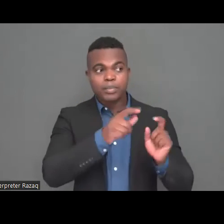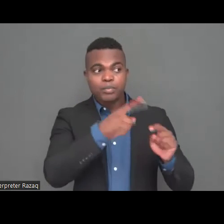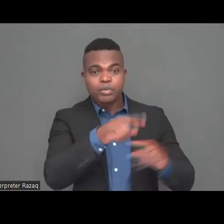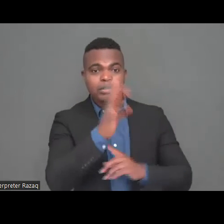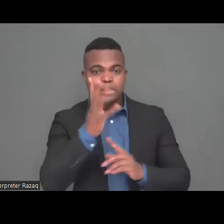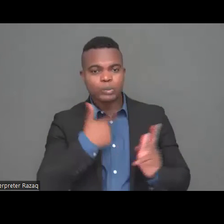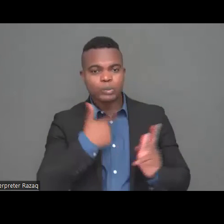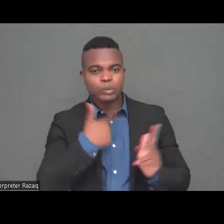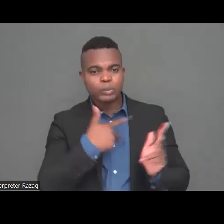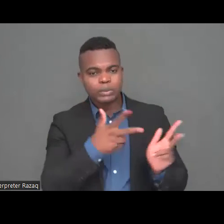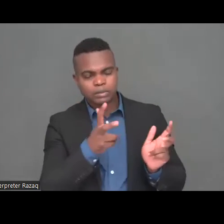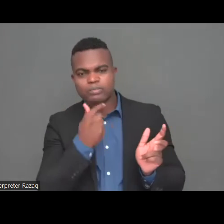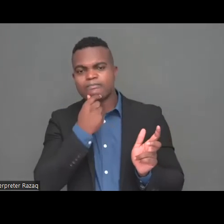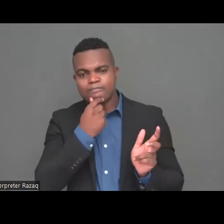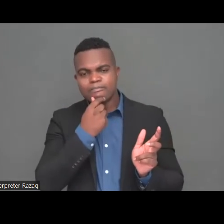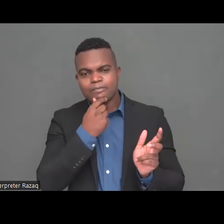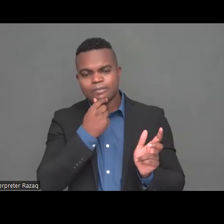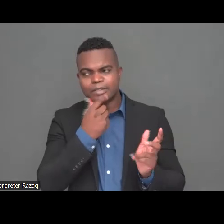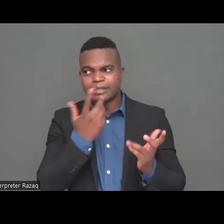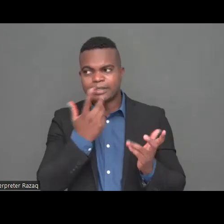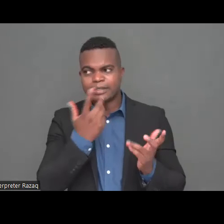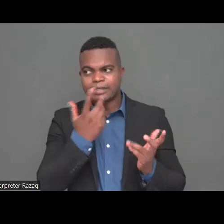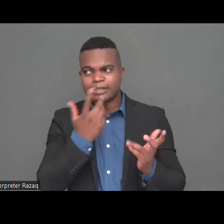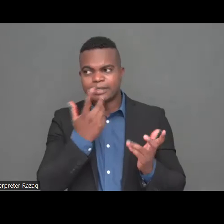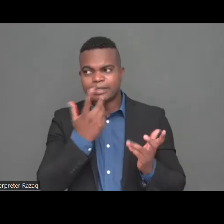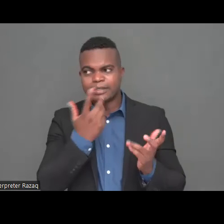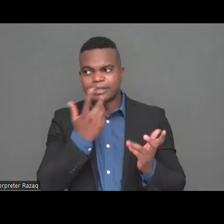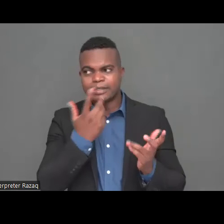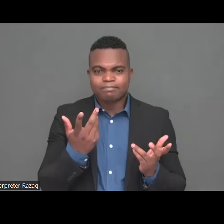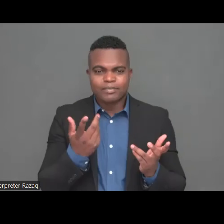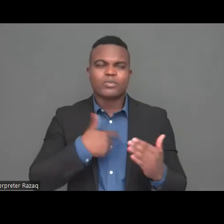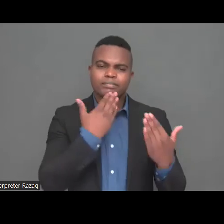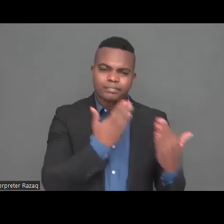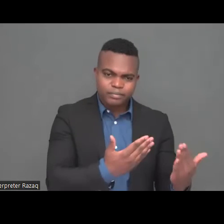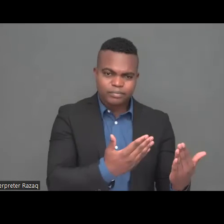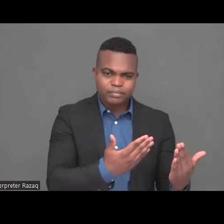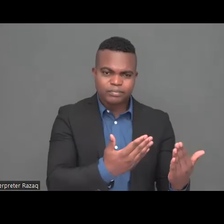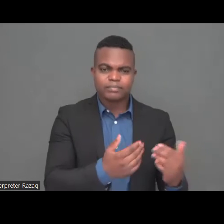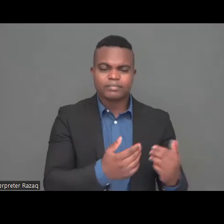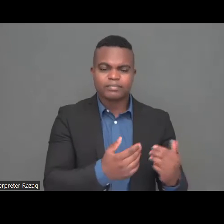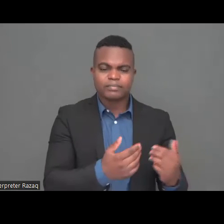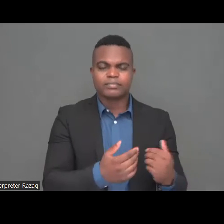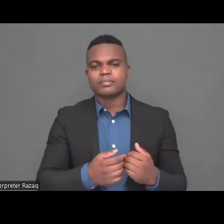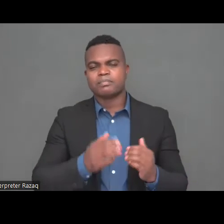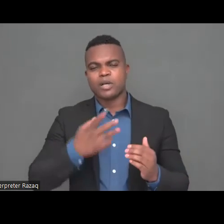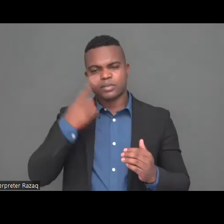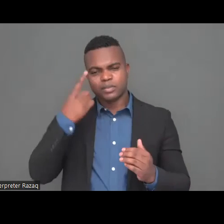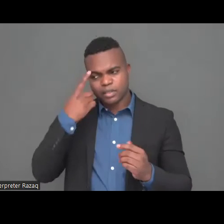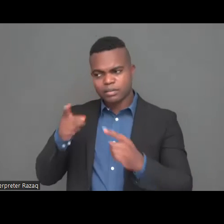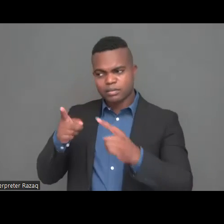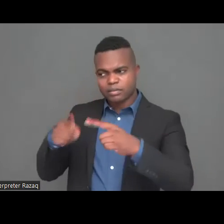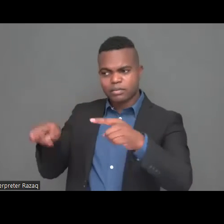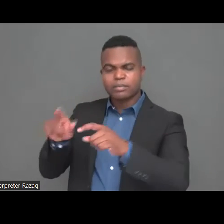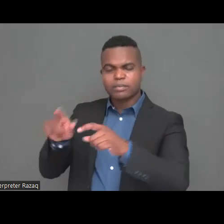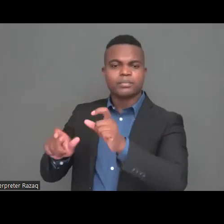now people and communities are the ones who are taking the responsibility for everything instead of the systems